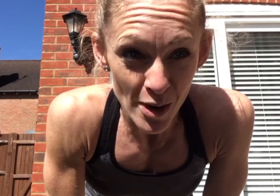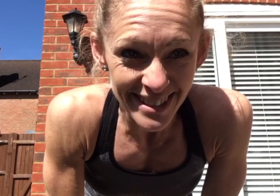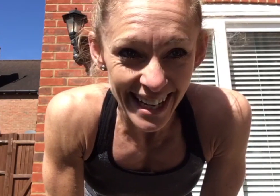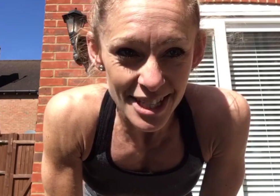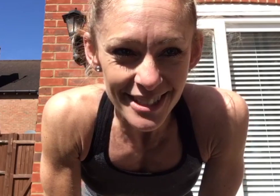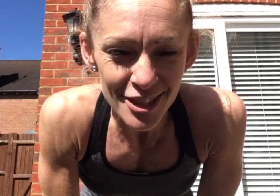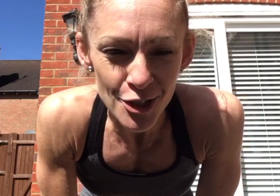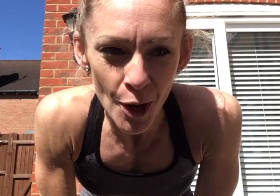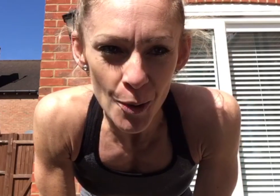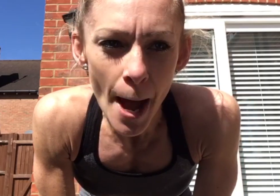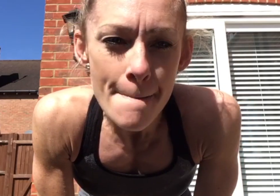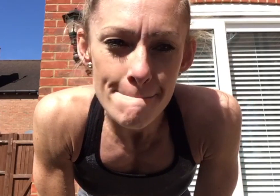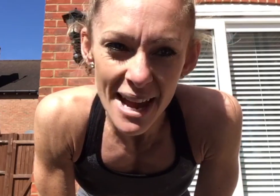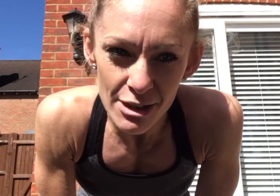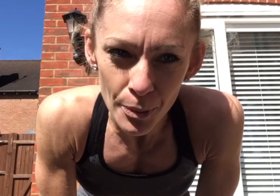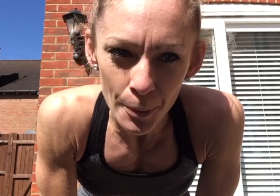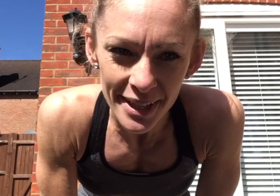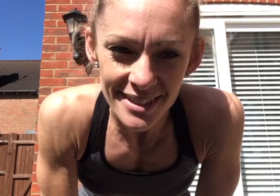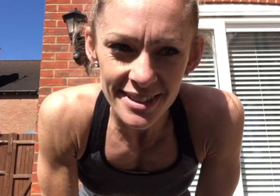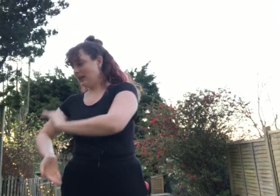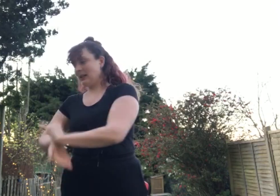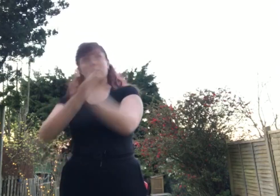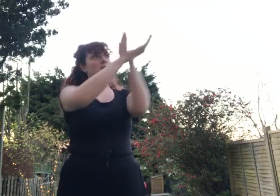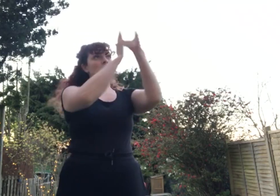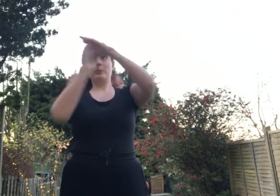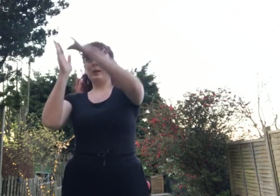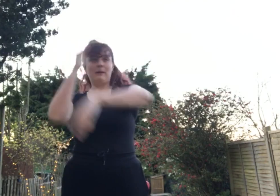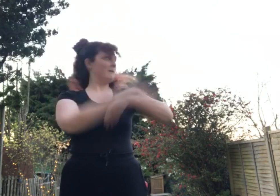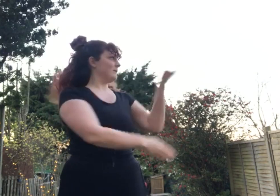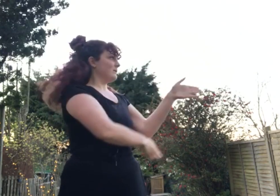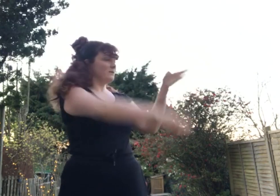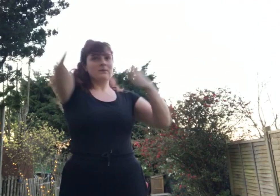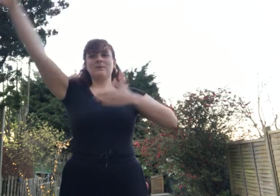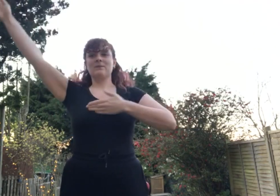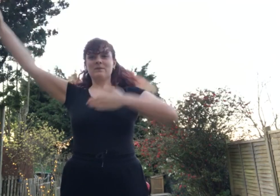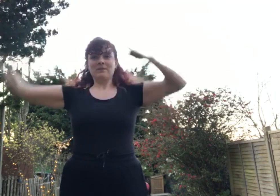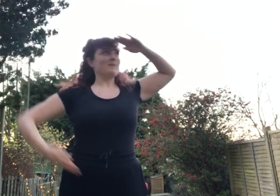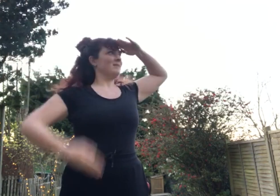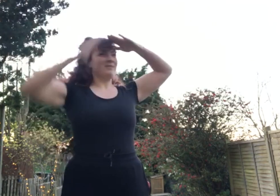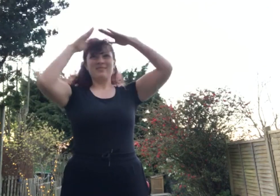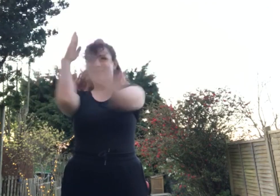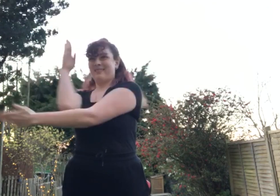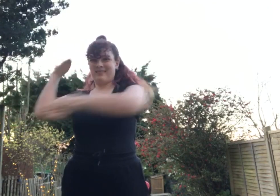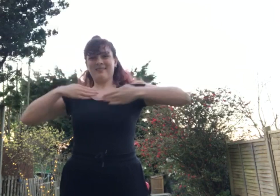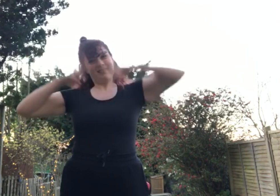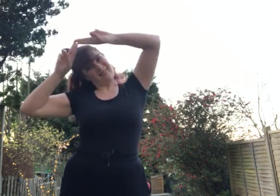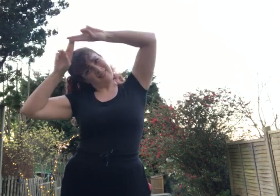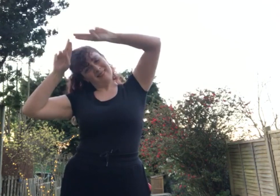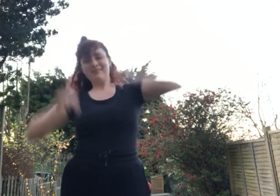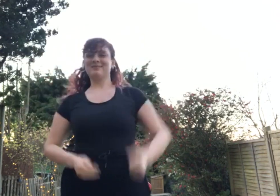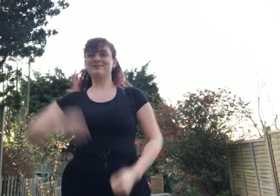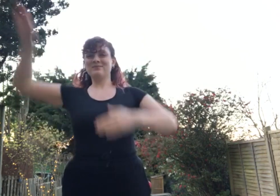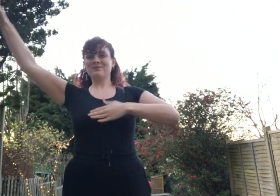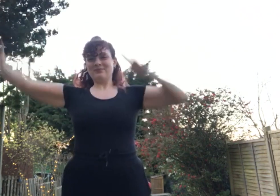West End show Mary Poppins. S-U-P-E-R-O-A-L-I-C-A-L-I-R